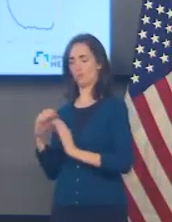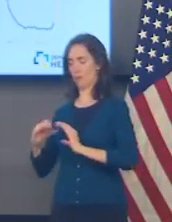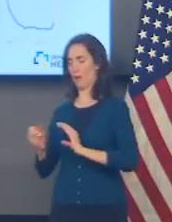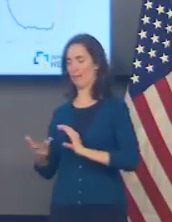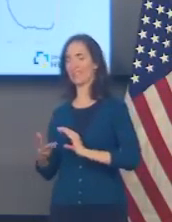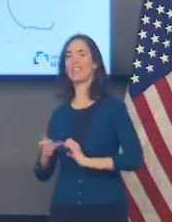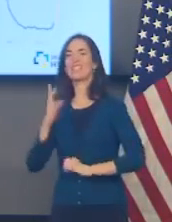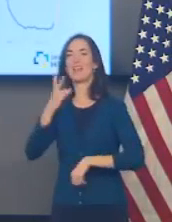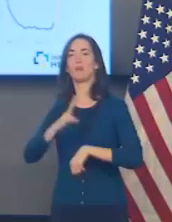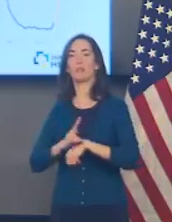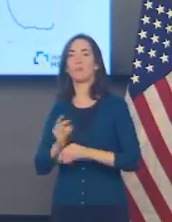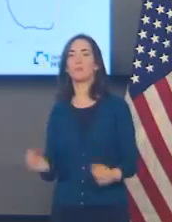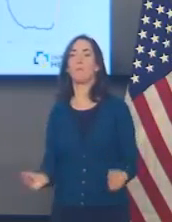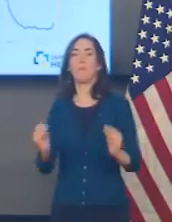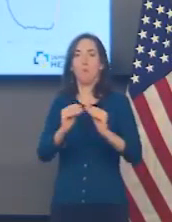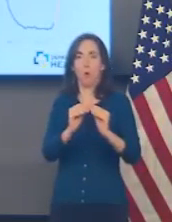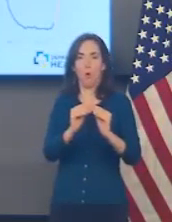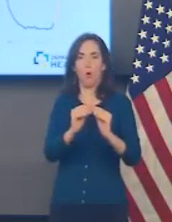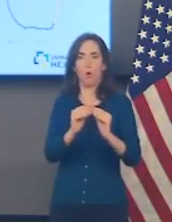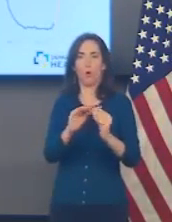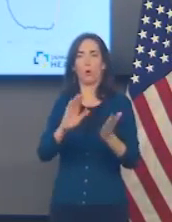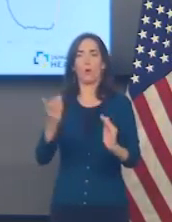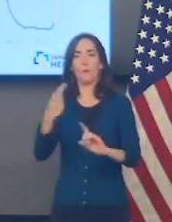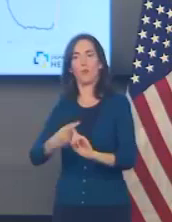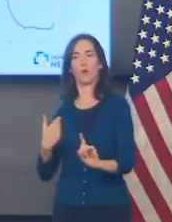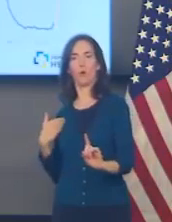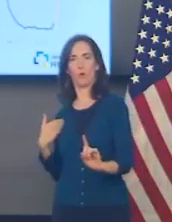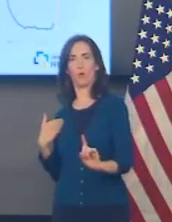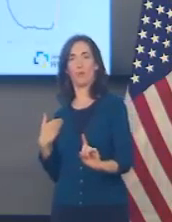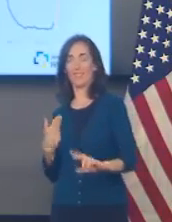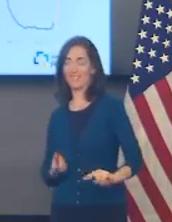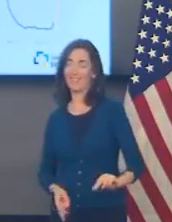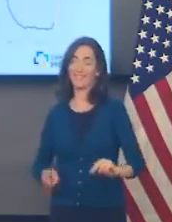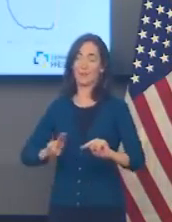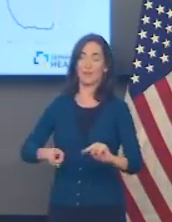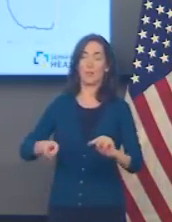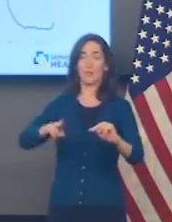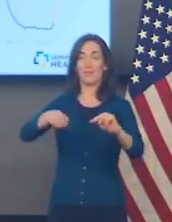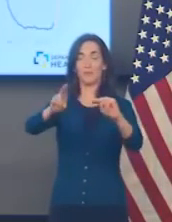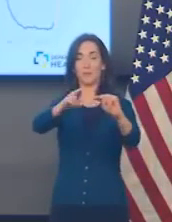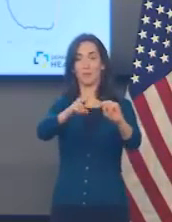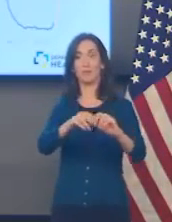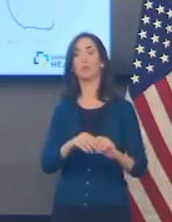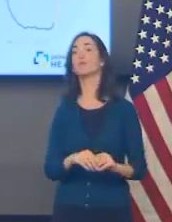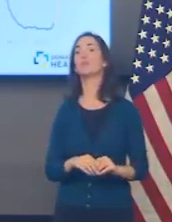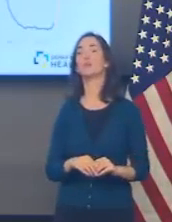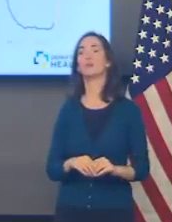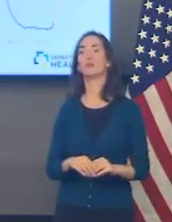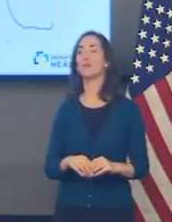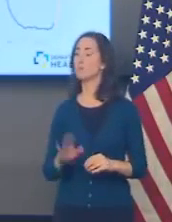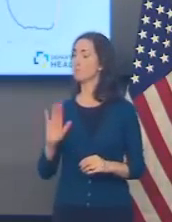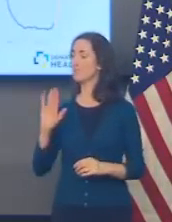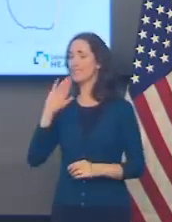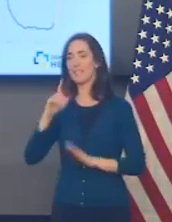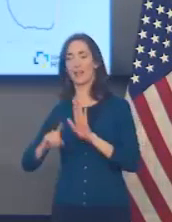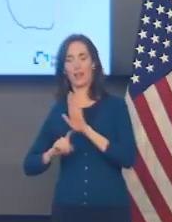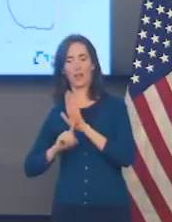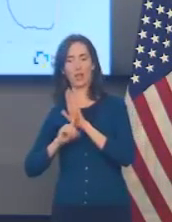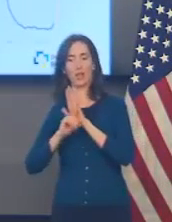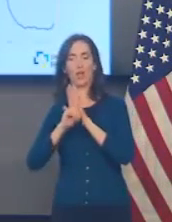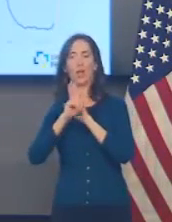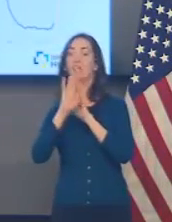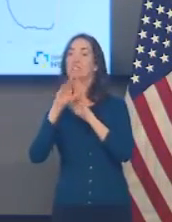higher than it was a month ago. And again, just like cases, absolutely no indication yet